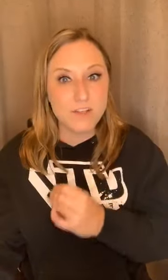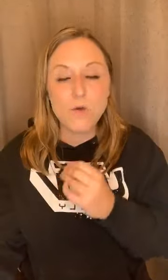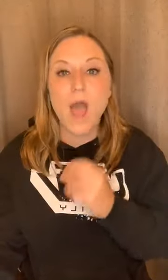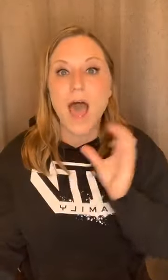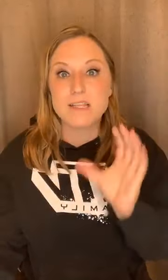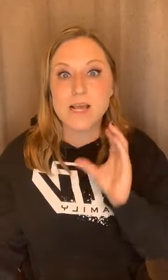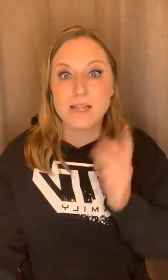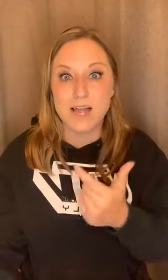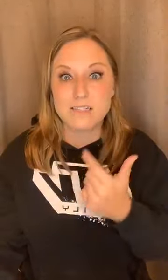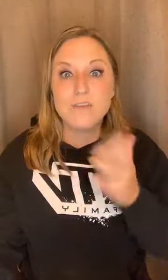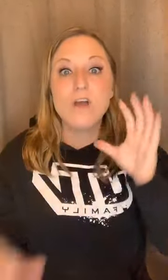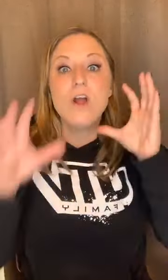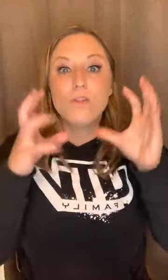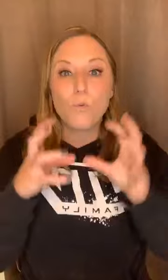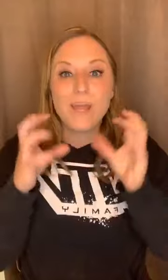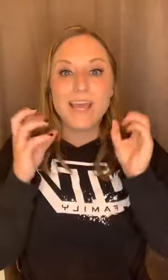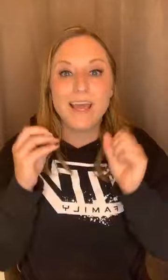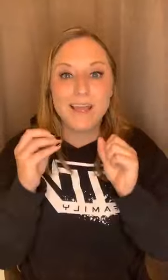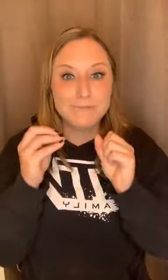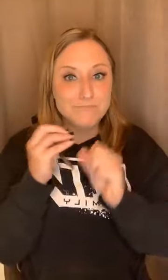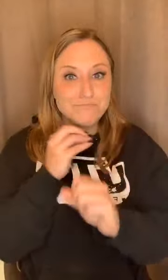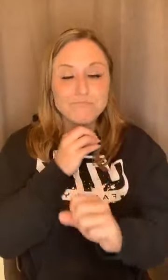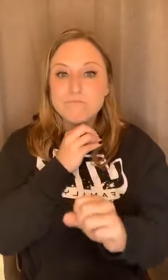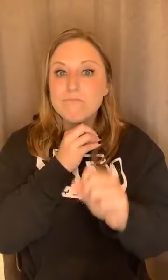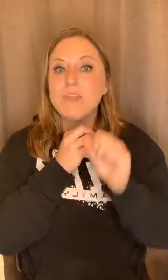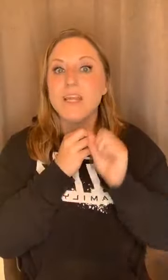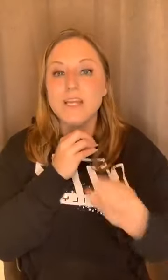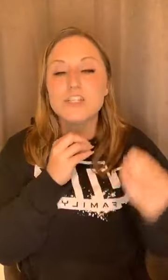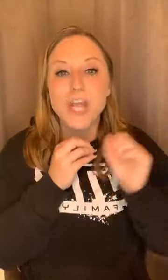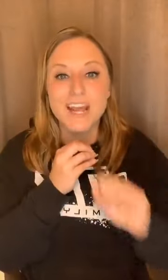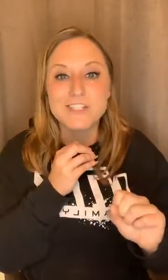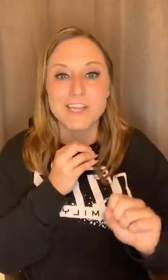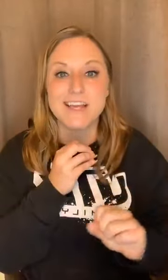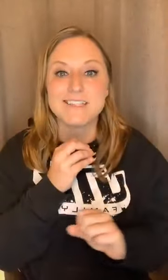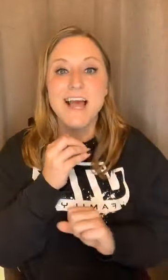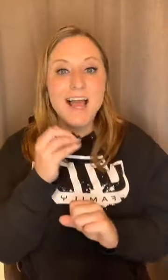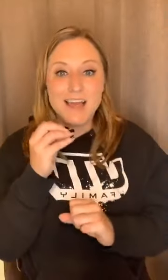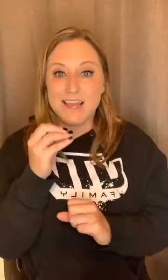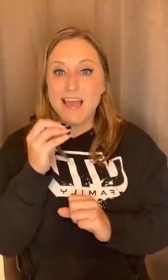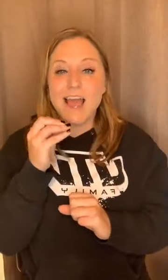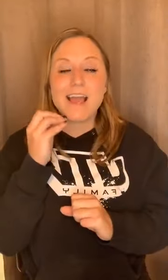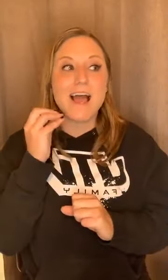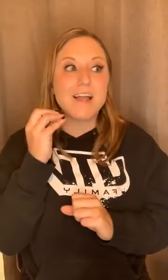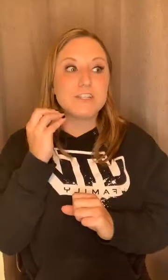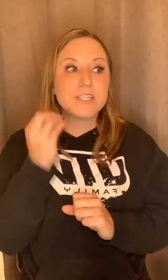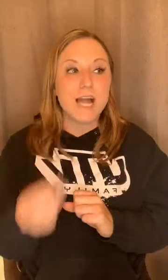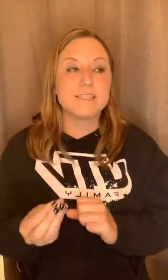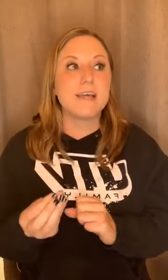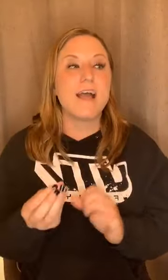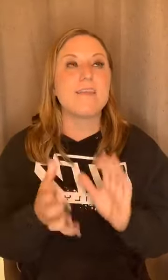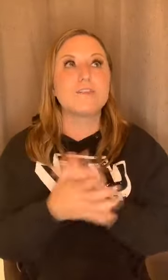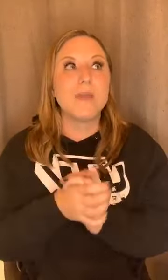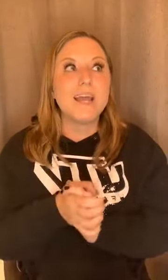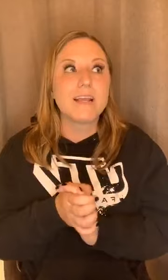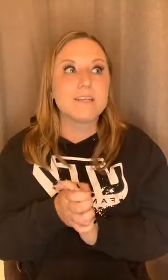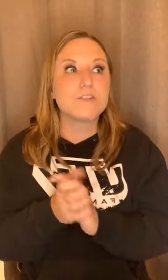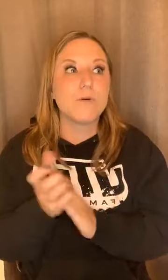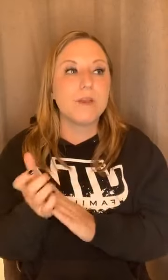like as a collective, that we can, can change this. Like I, I just, I, I, this weekend I saw so many